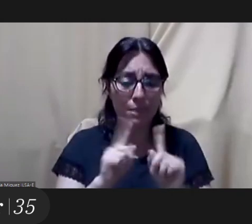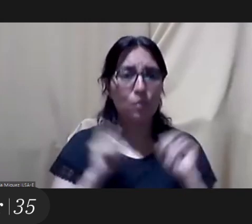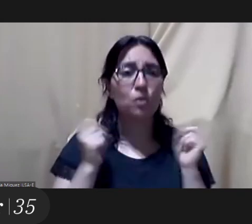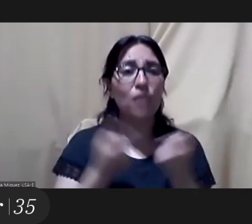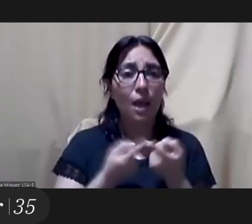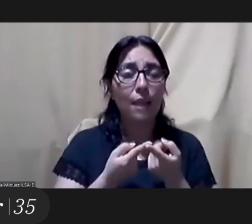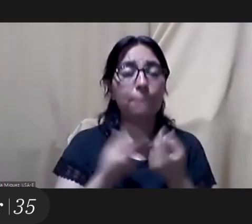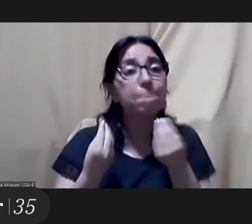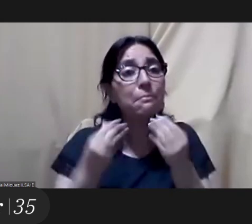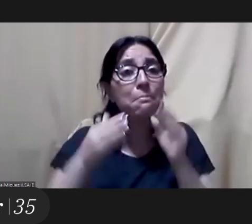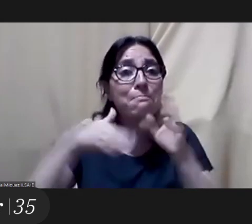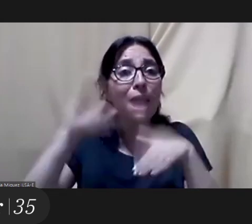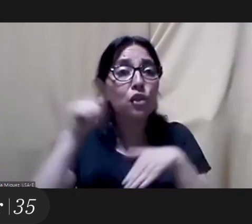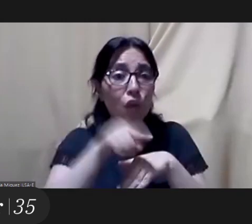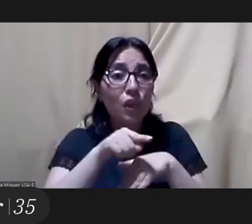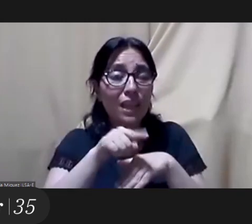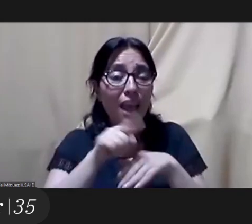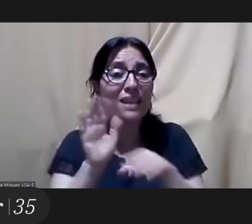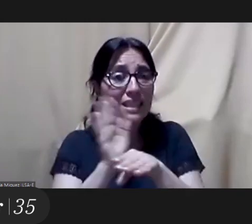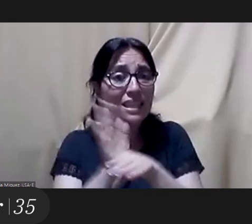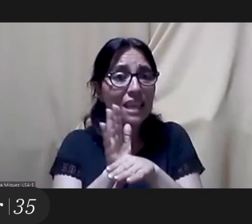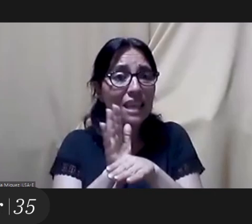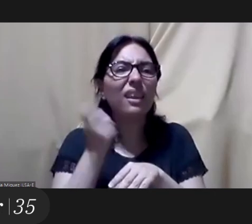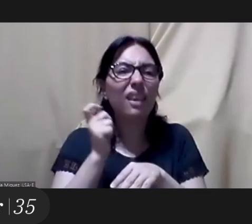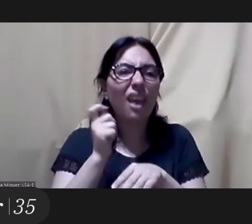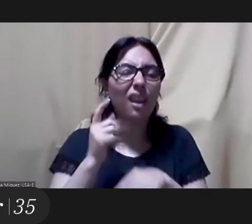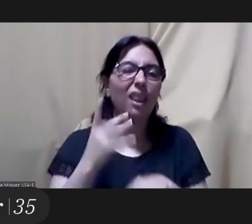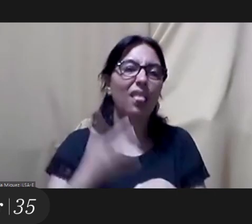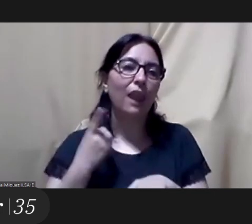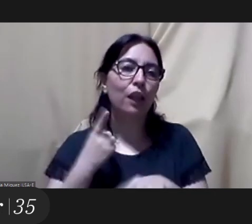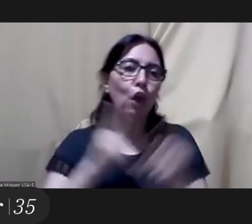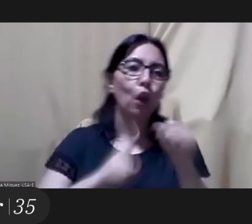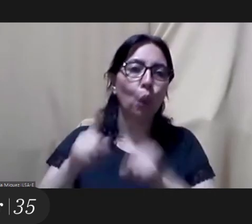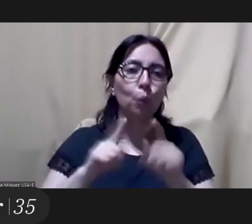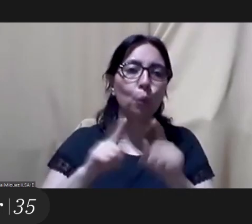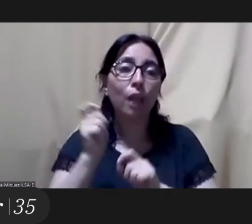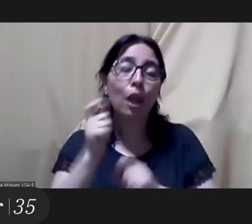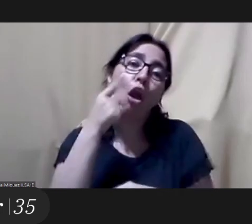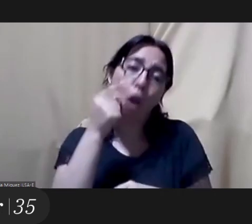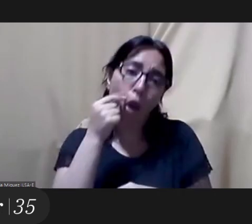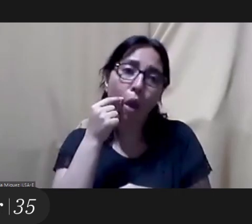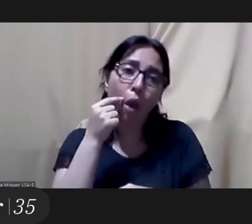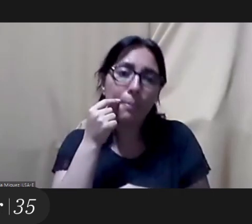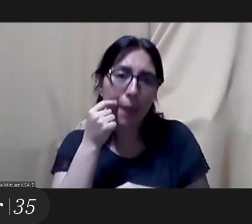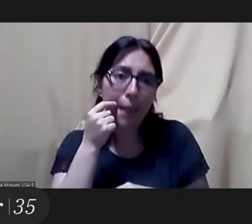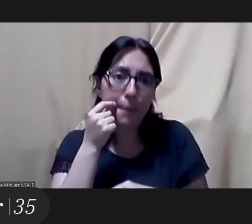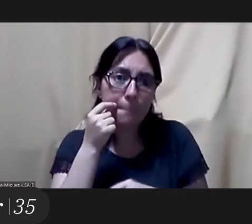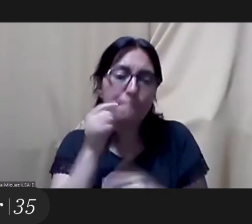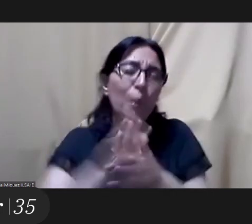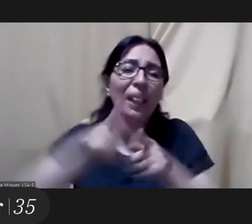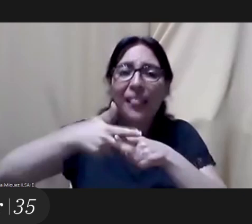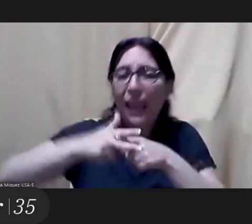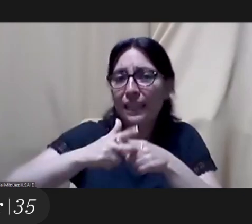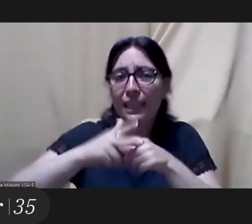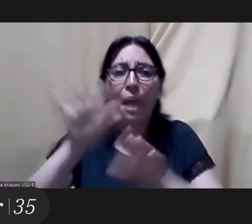movie theater management because in most of the theaters those who make decisions in